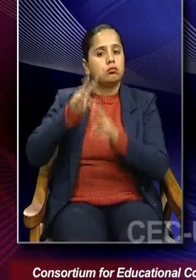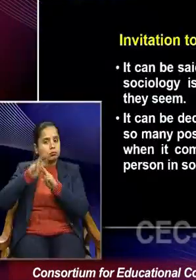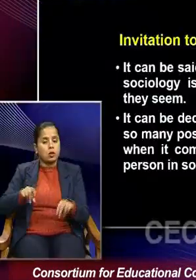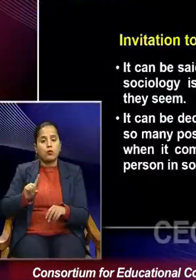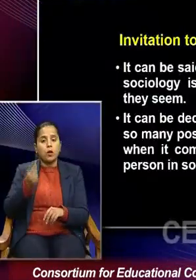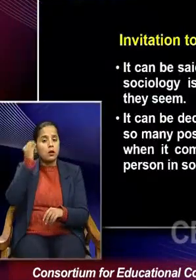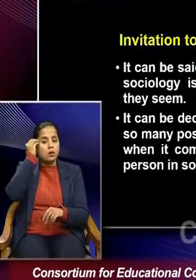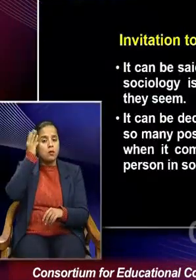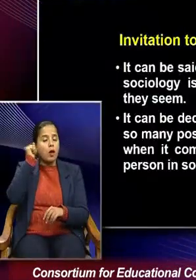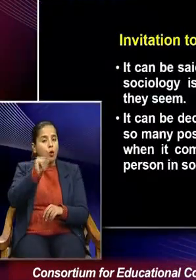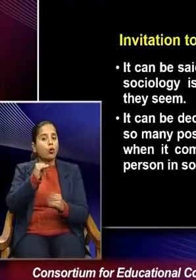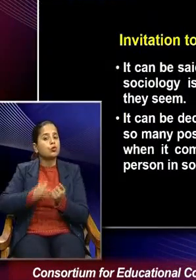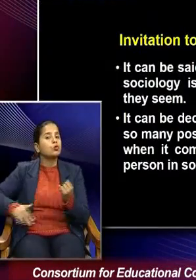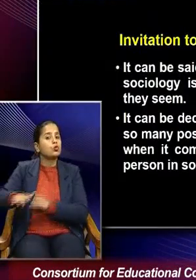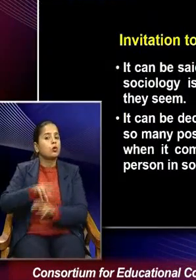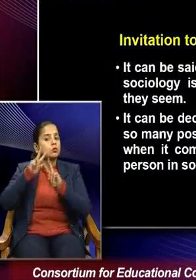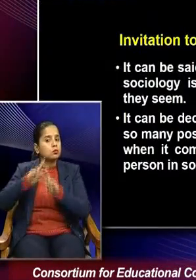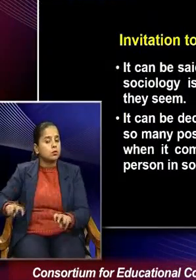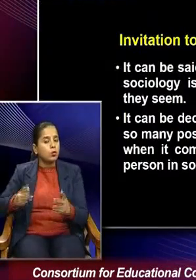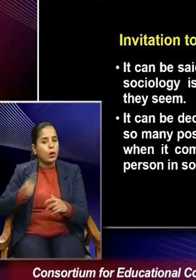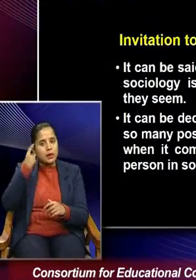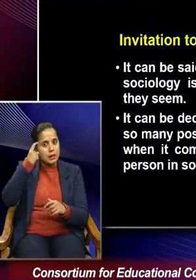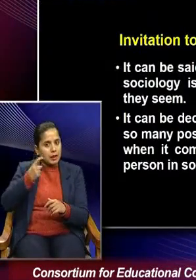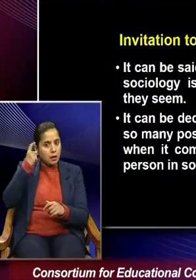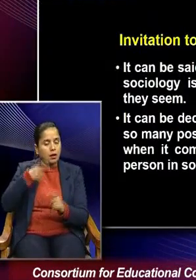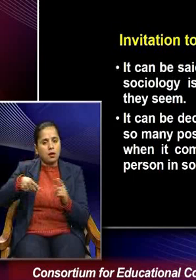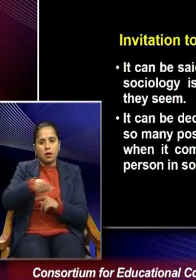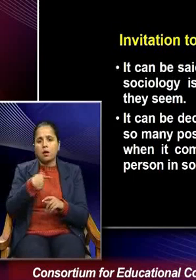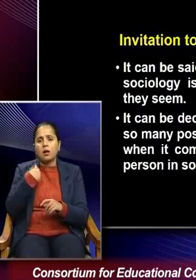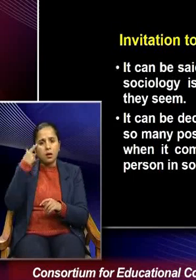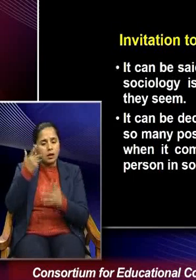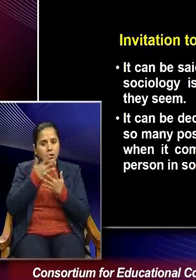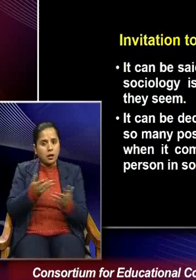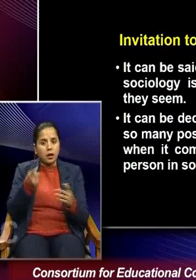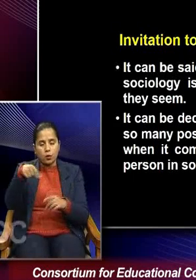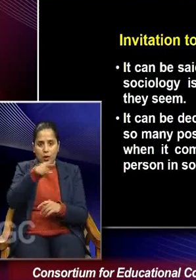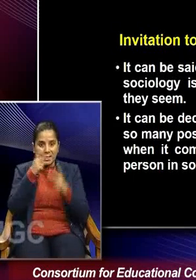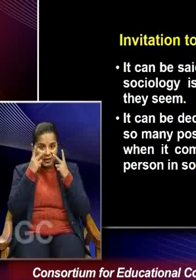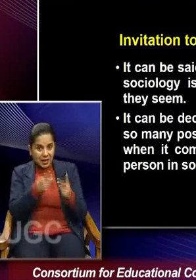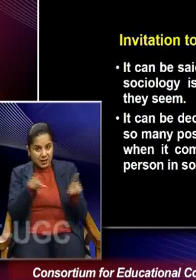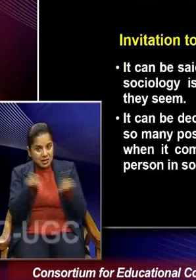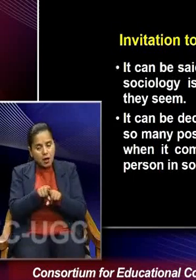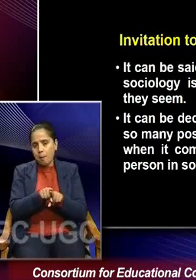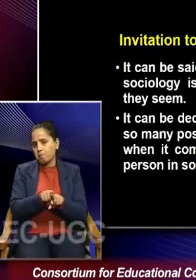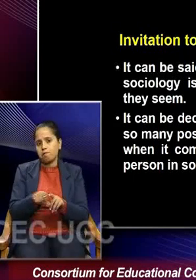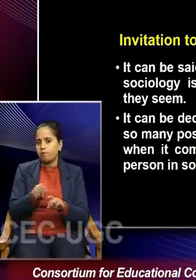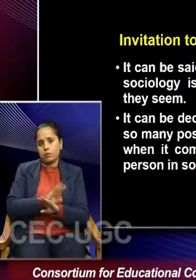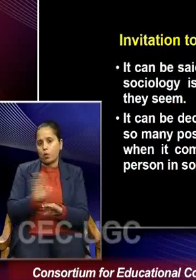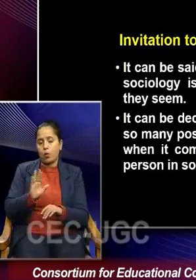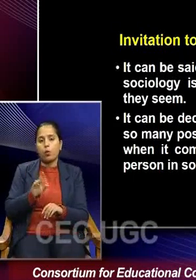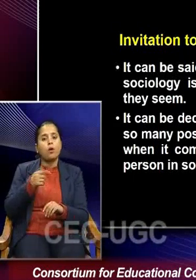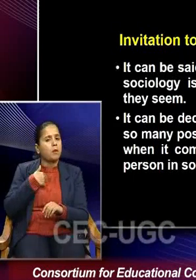of sociology is things are not what they seem. As I already said